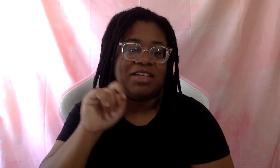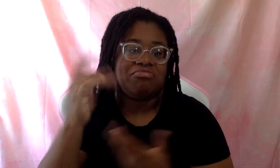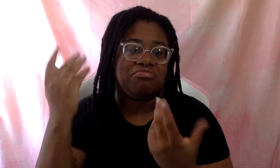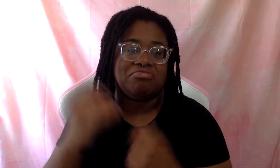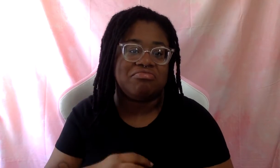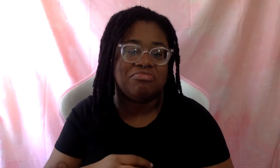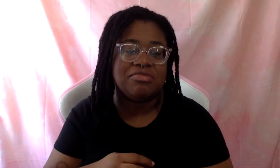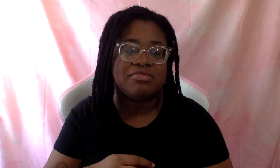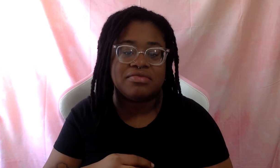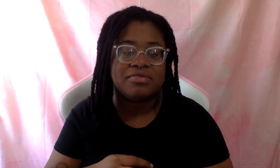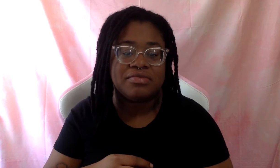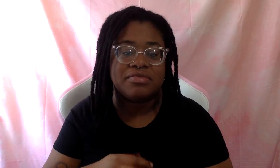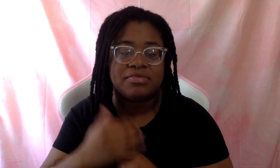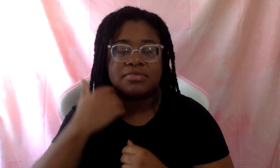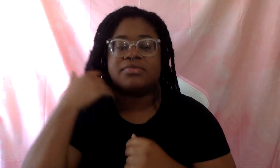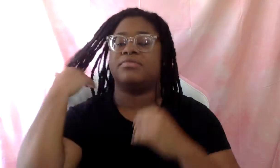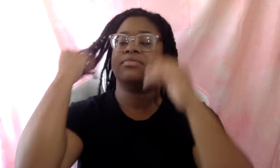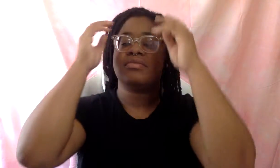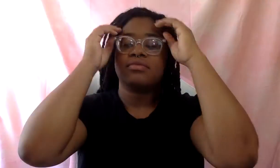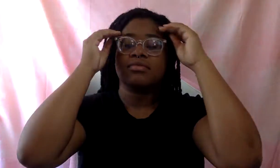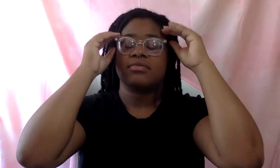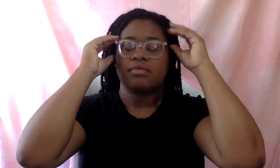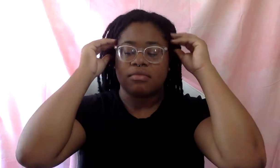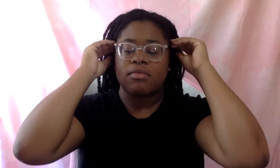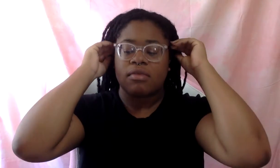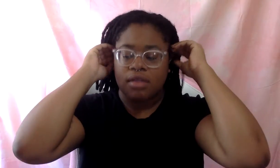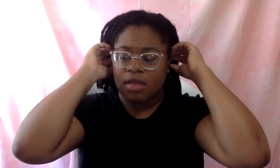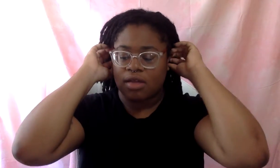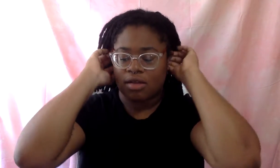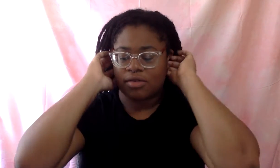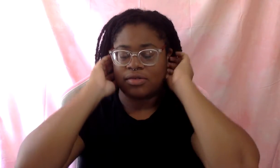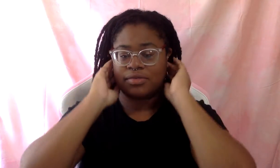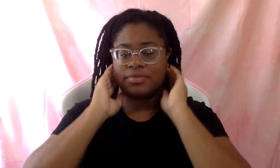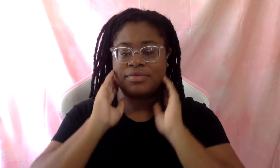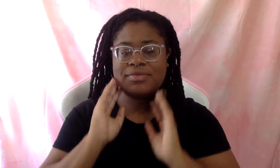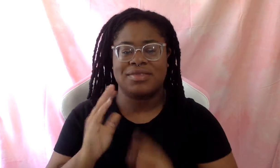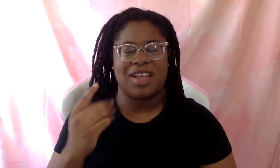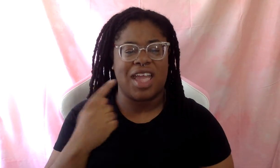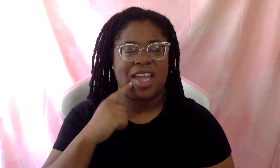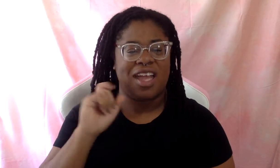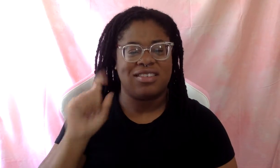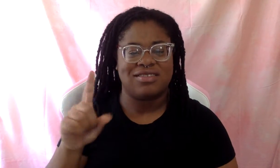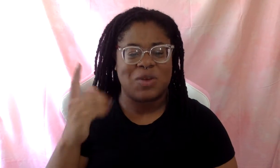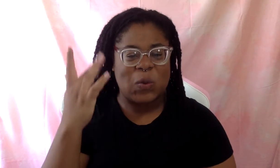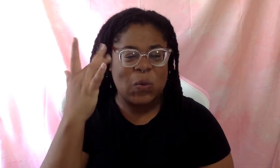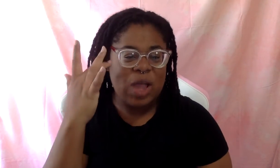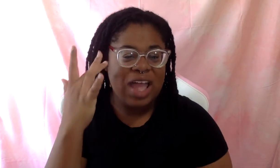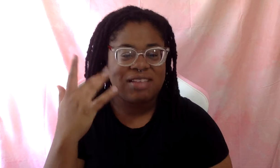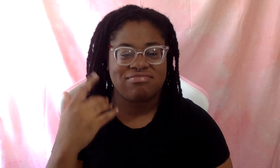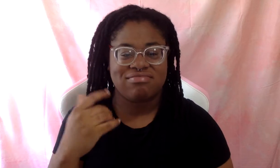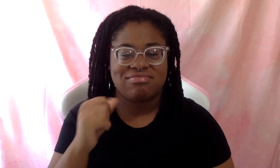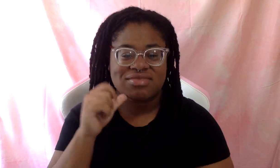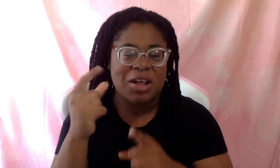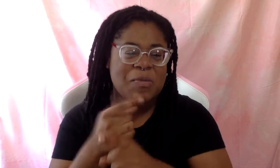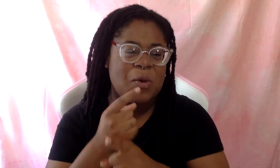it's a sweet spot. Why is it inappropriate? What is it doing? What is it triggering? What's going on?